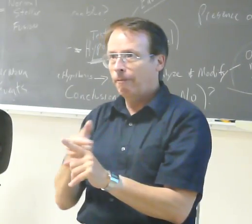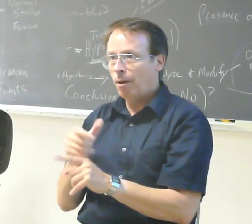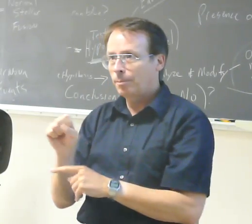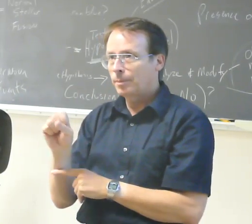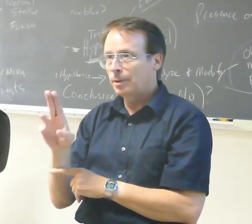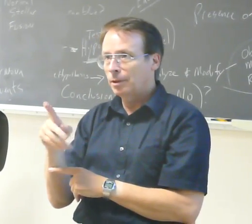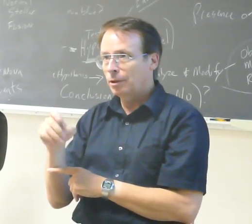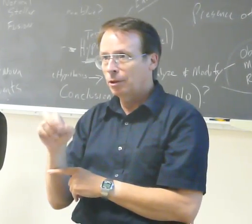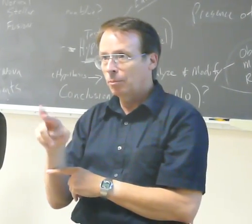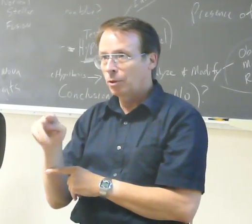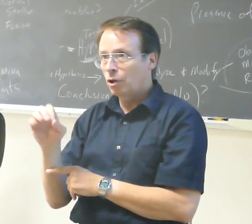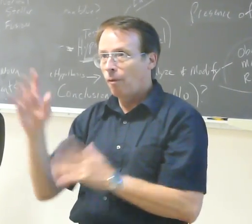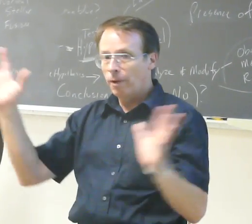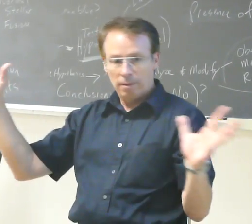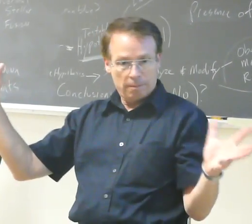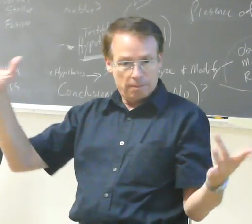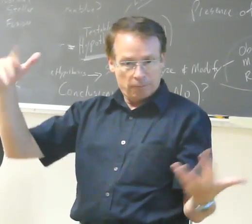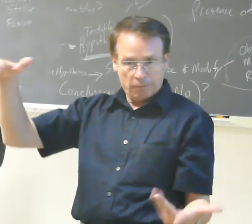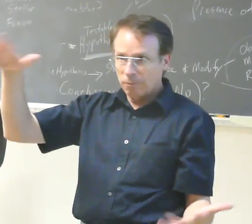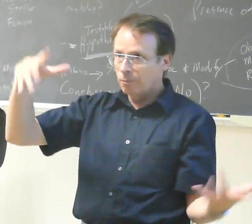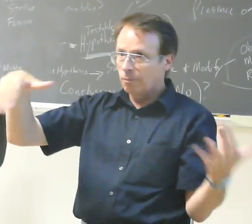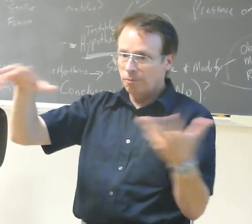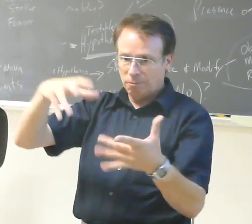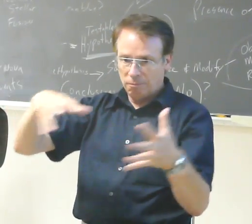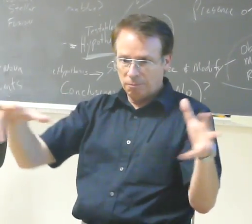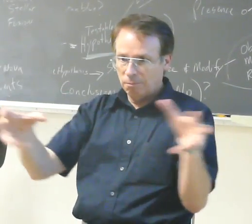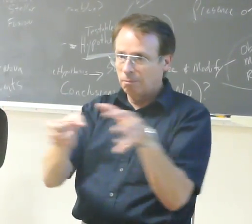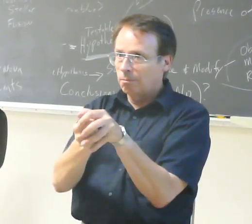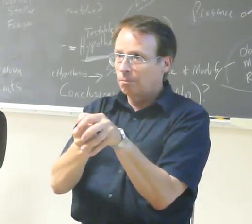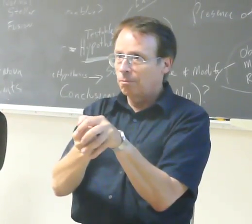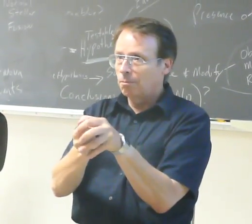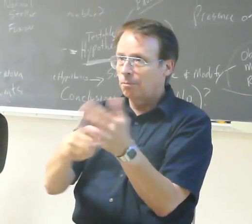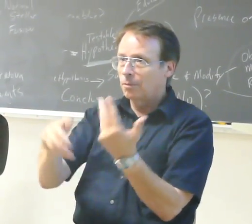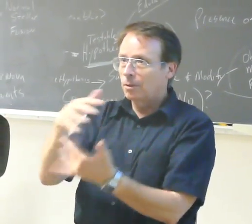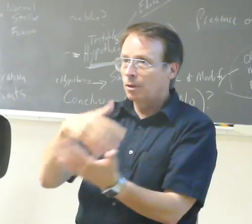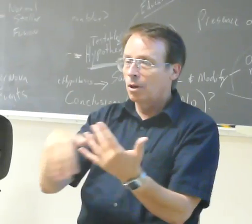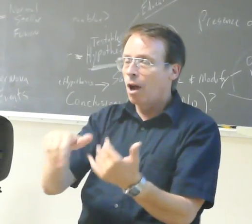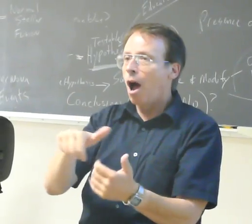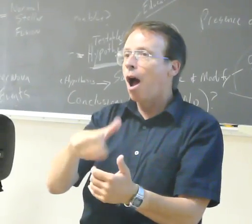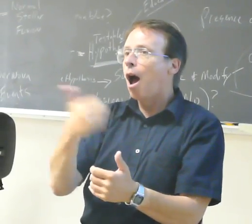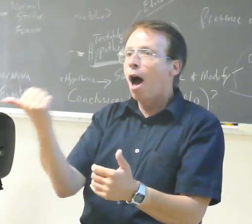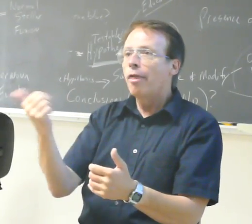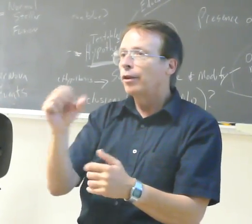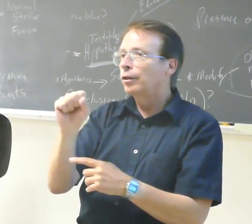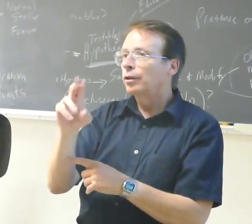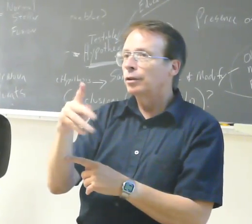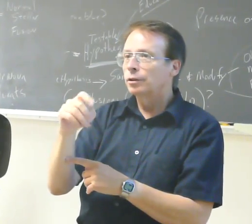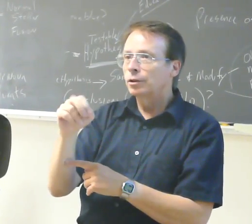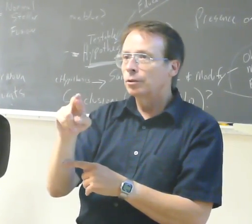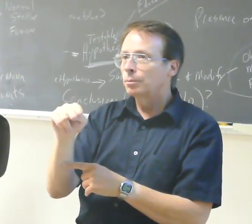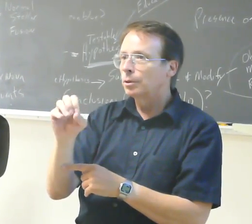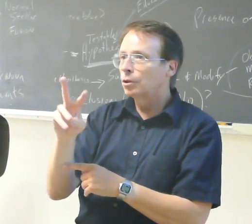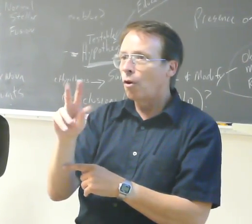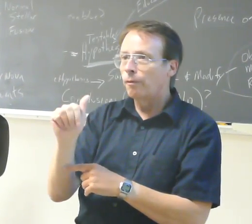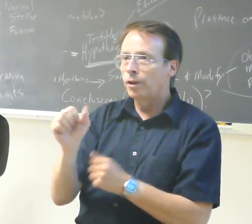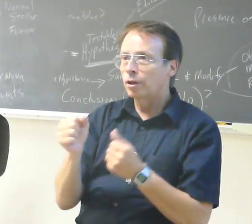So you mix that in together and somehow another supernova event or something that caused the perturbation to